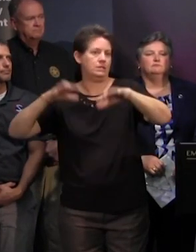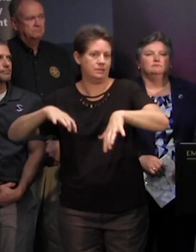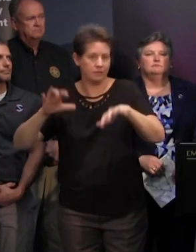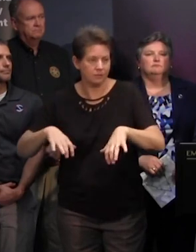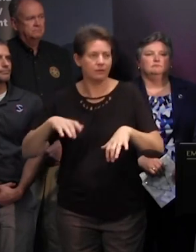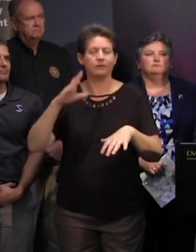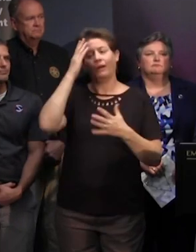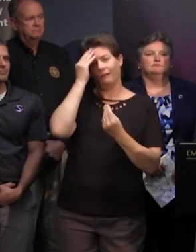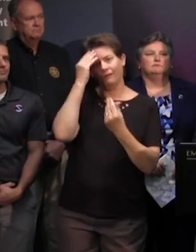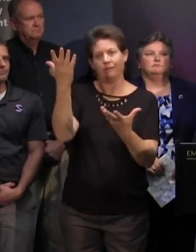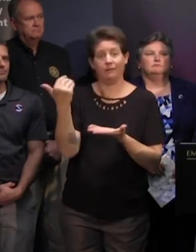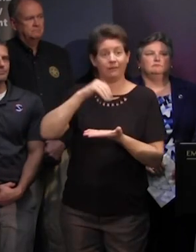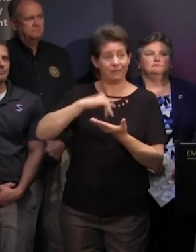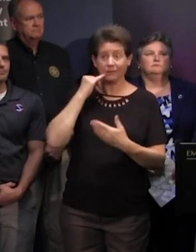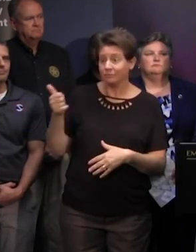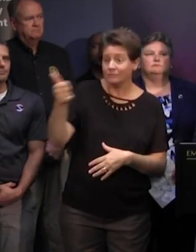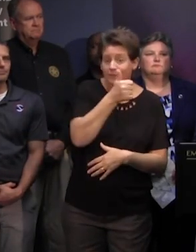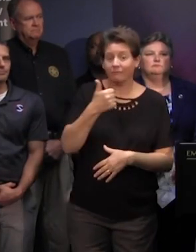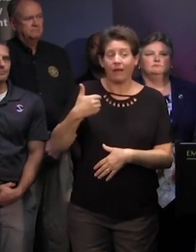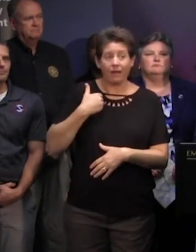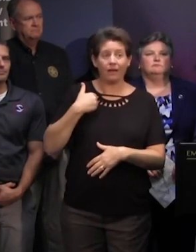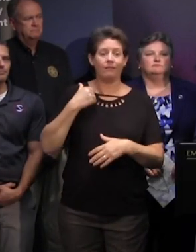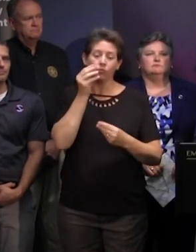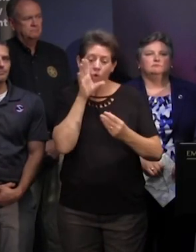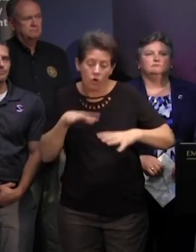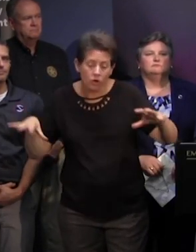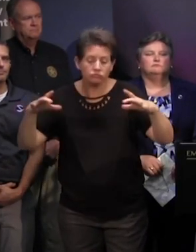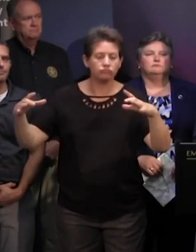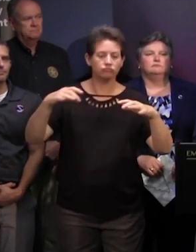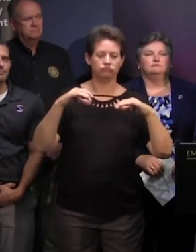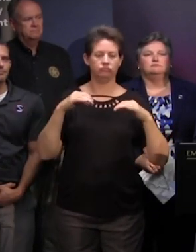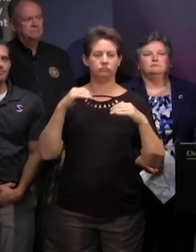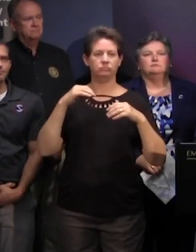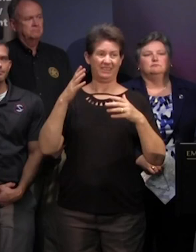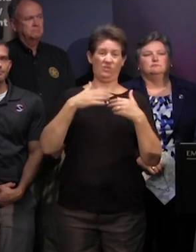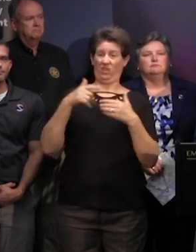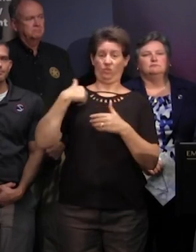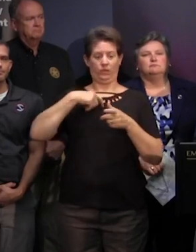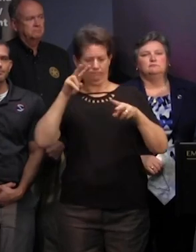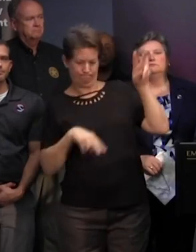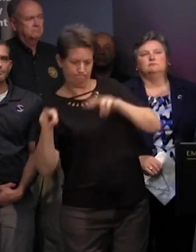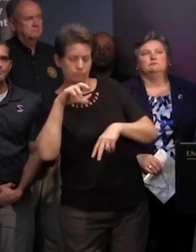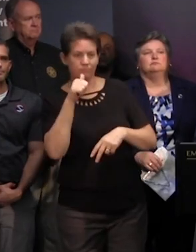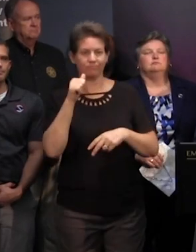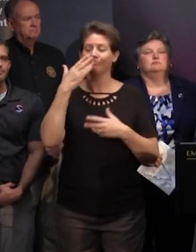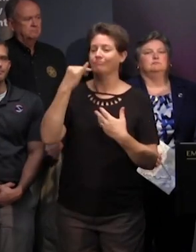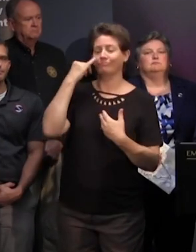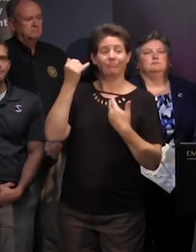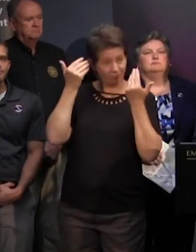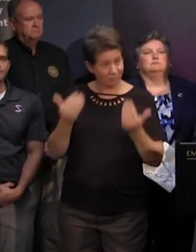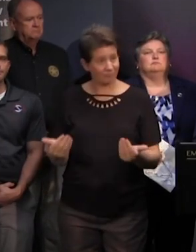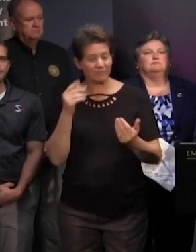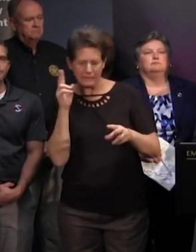would go ahead and say that if you're an owner of a pond or a dam whether it's regulated or not it's always a good idea when we're expecting heavy rainfalls